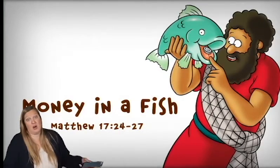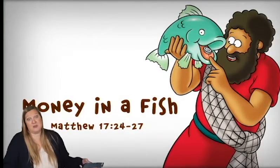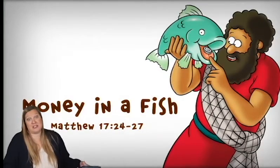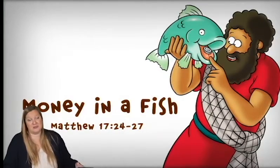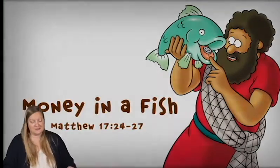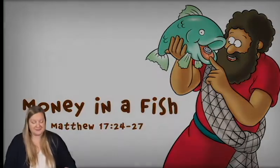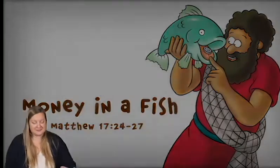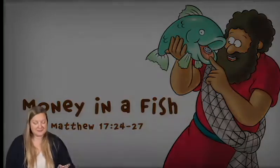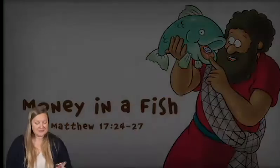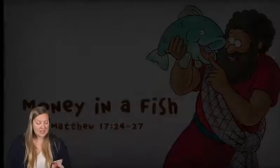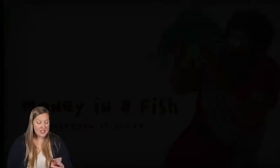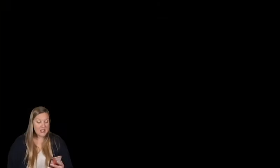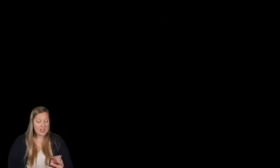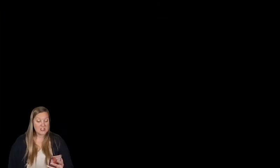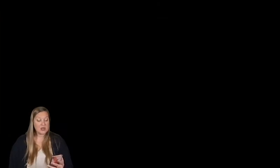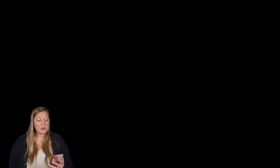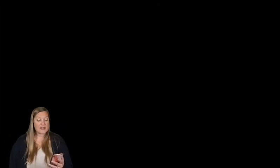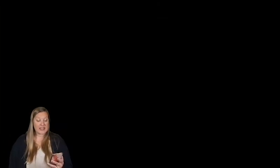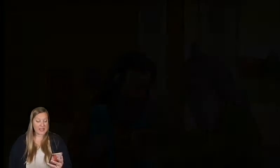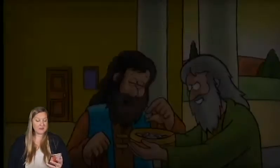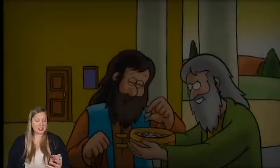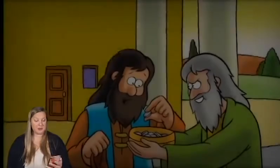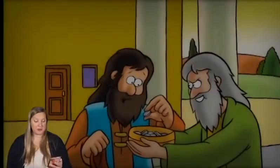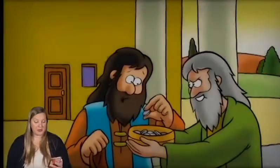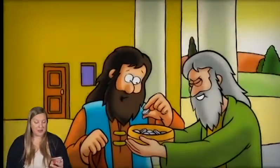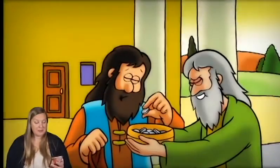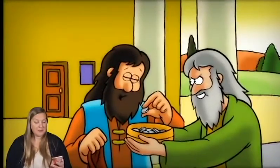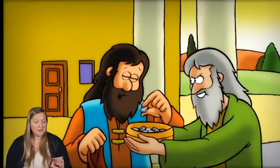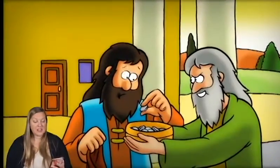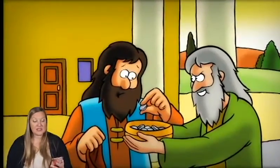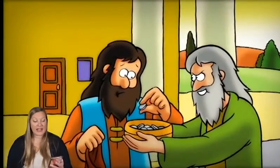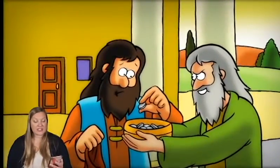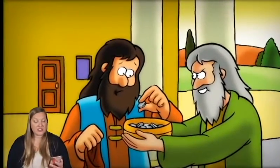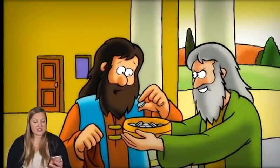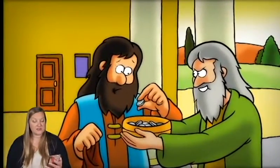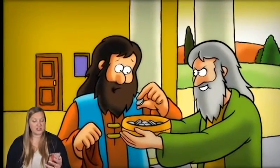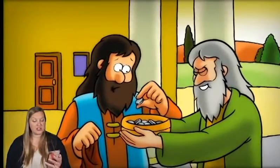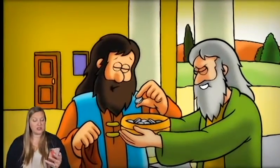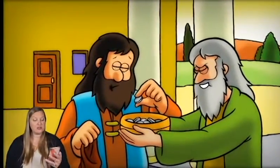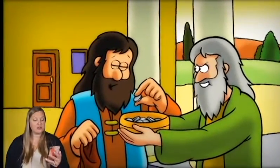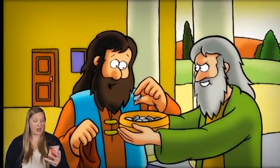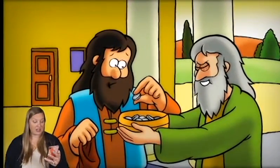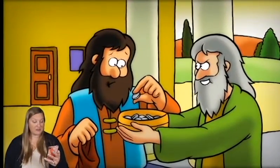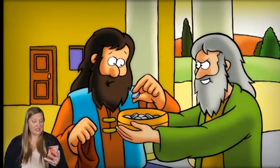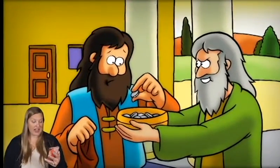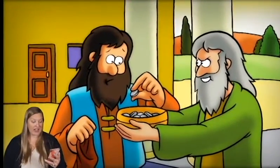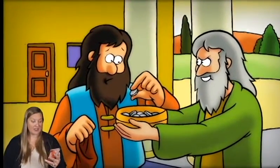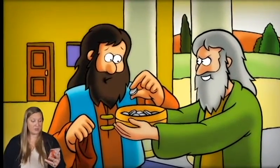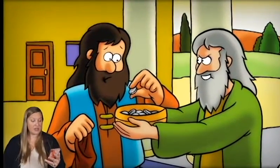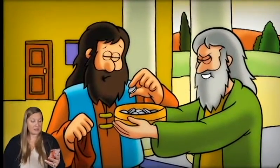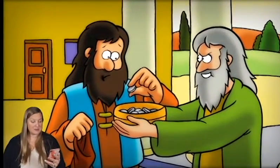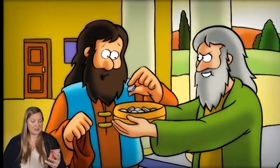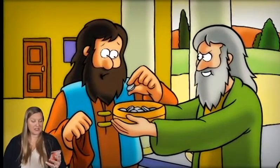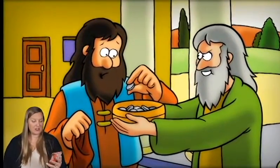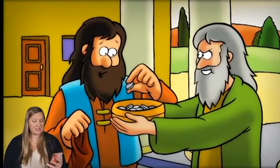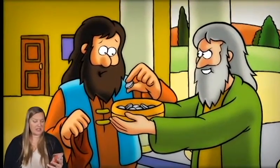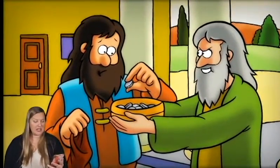hope so. So, when they came to Capernaum, the collectors of the two drachma tax went up to Peter and said,